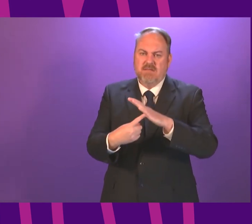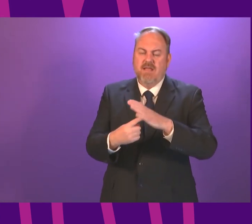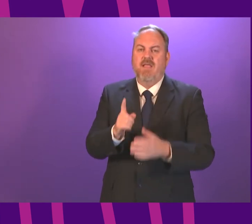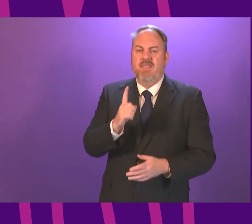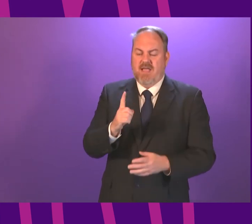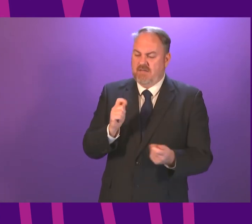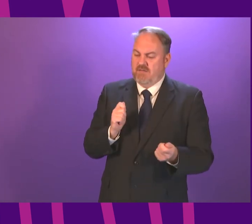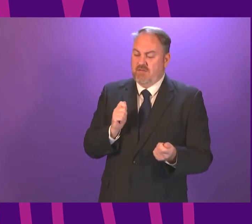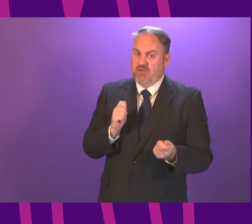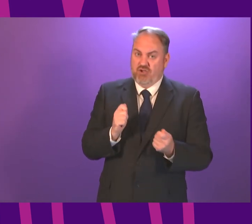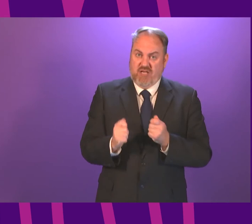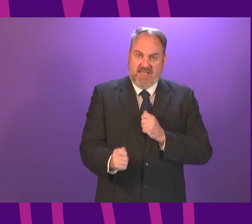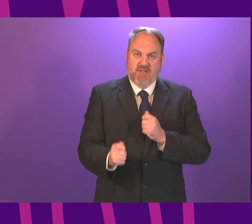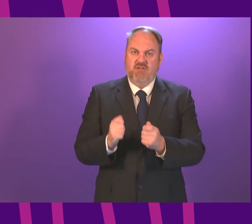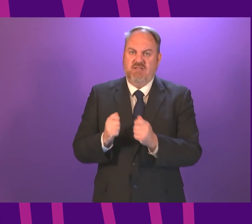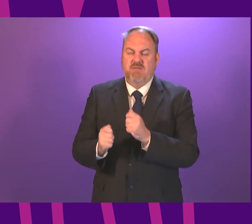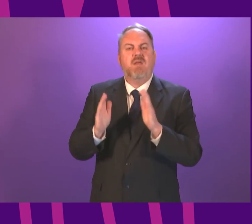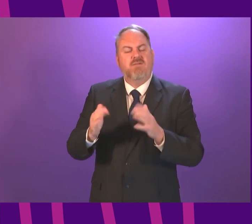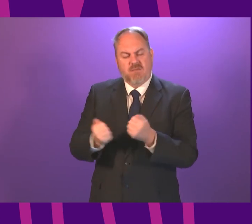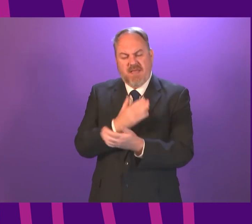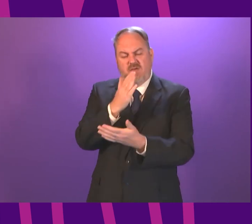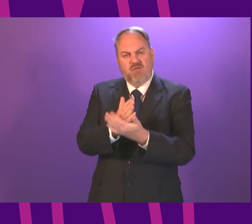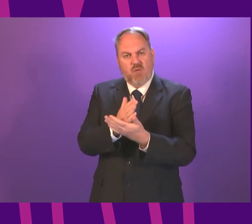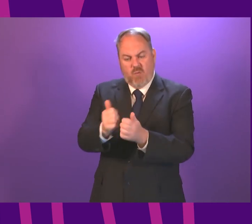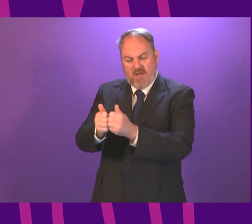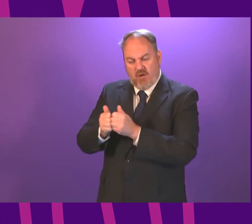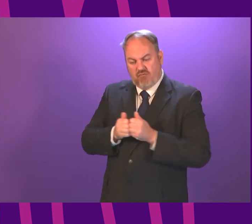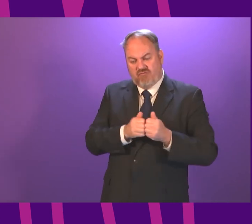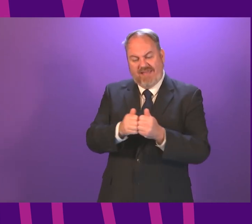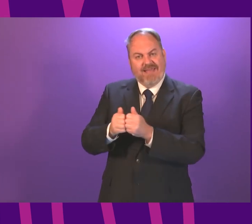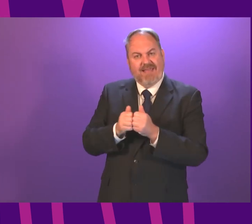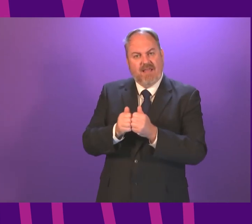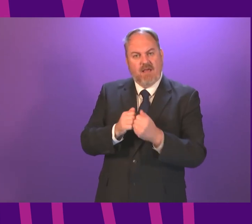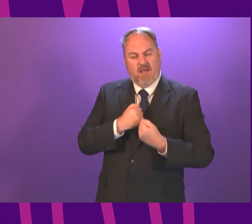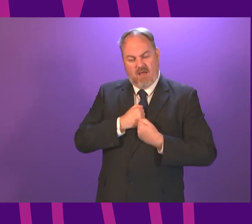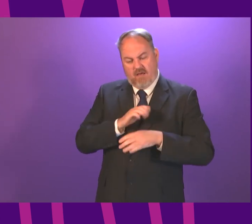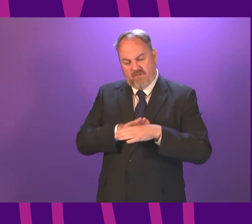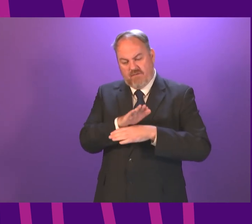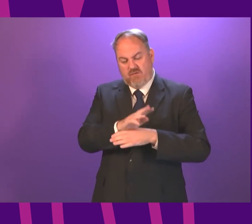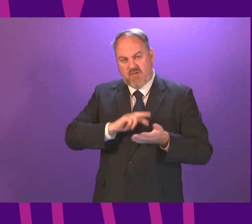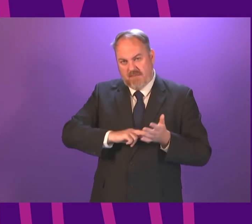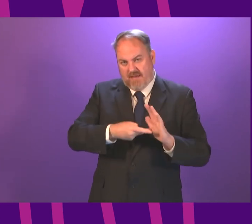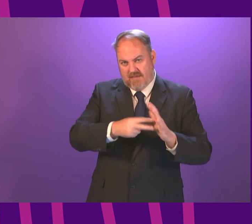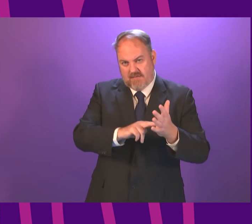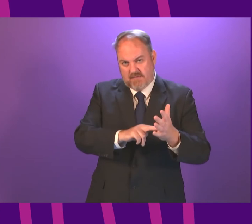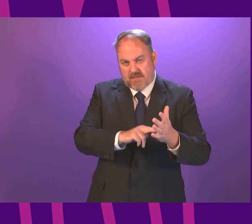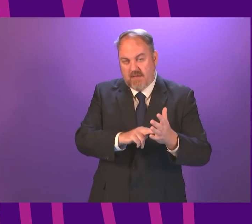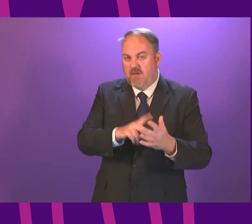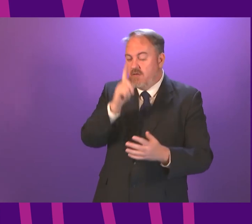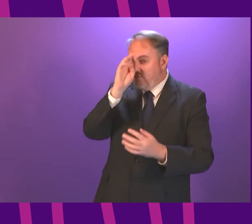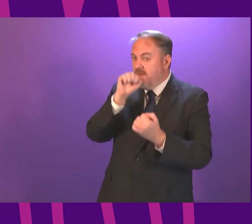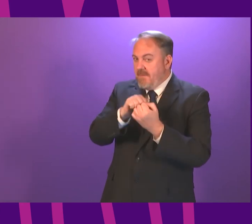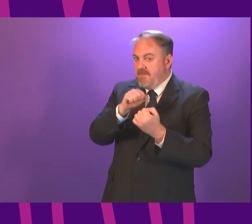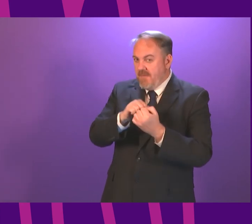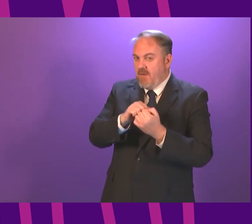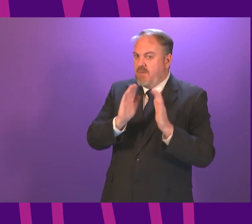reform of this nature that there is widespread consensus on the eventual path that we take. Firstly, though, it really important to recognise, as I